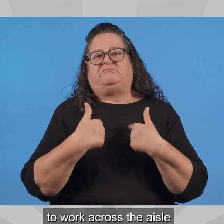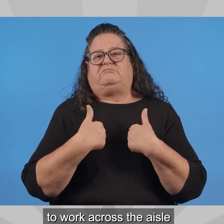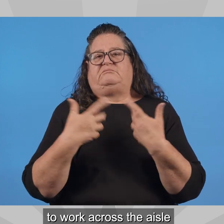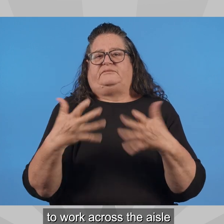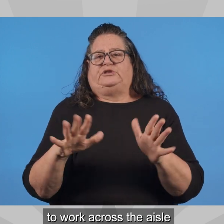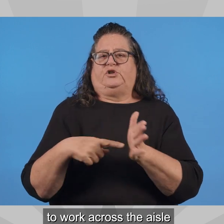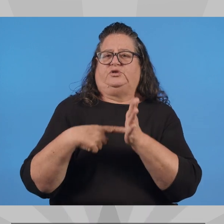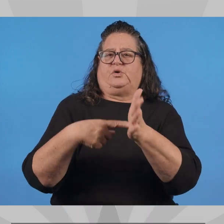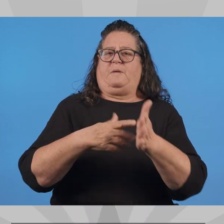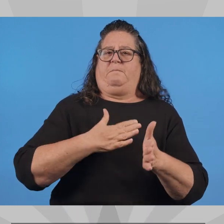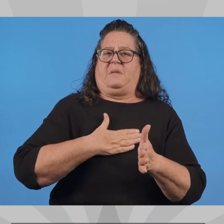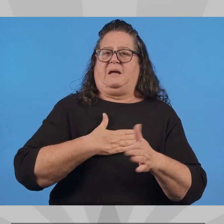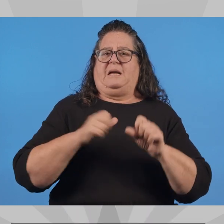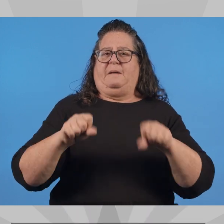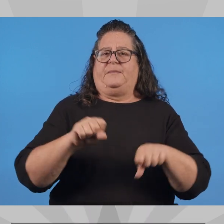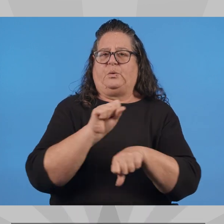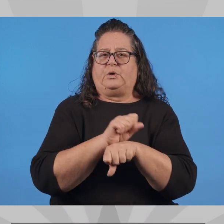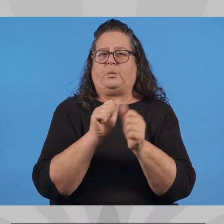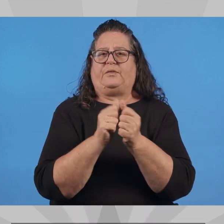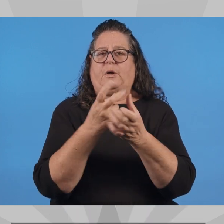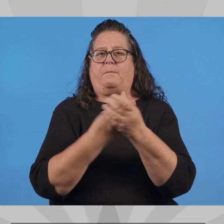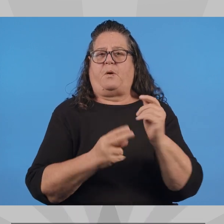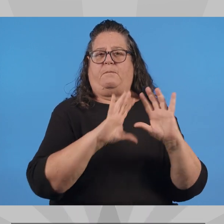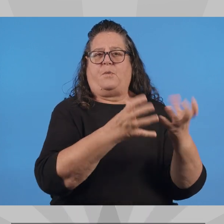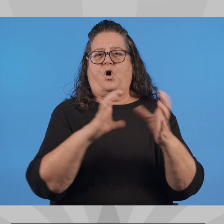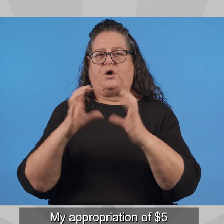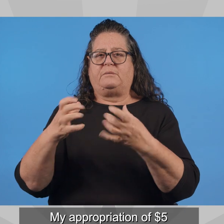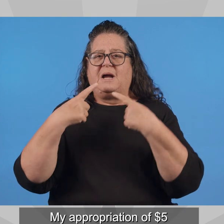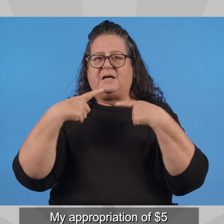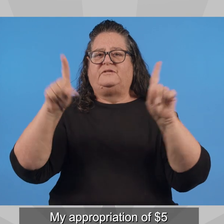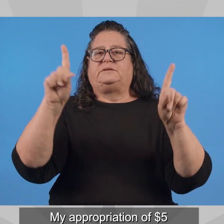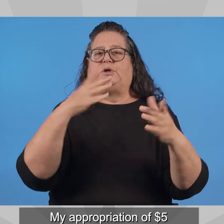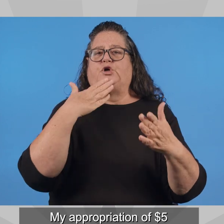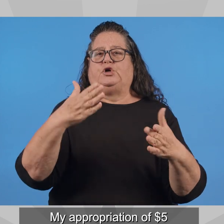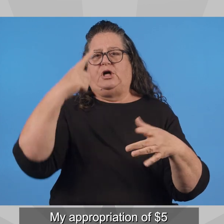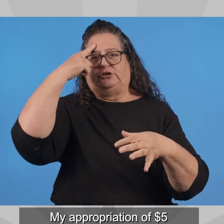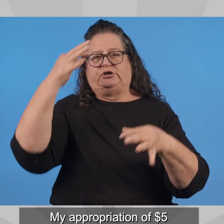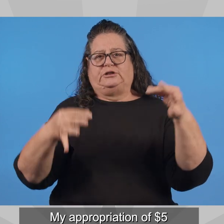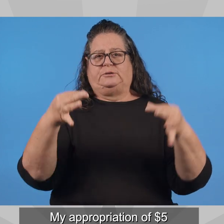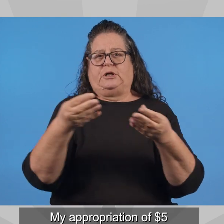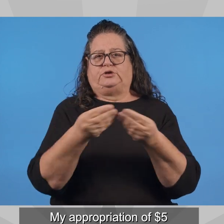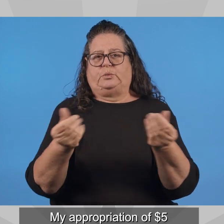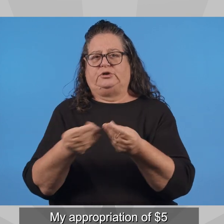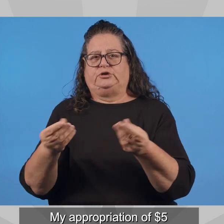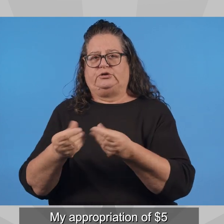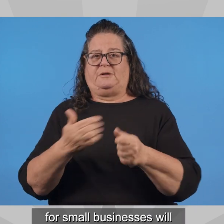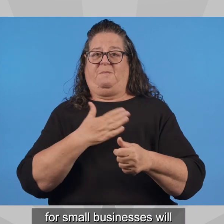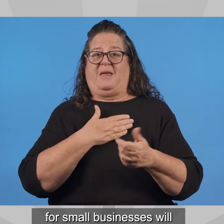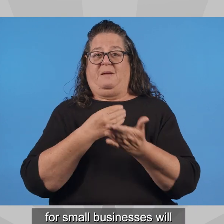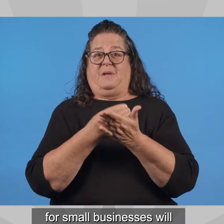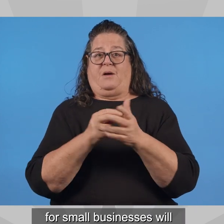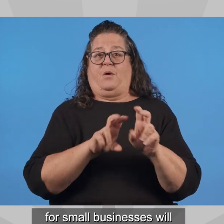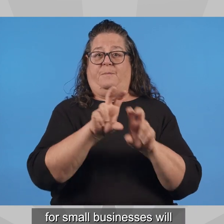bipartisan manner to achieve common-sense solutions. My appropriation of $5 million in the state budget